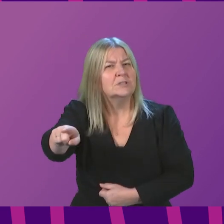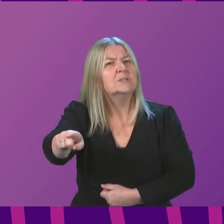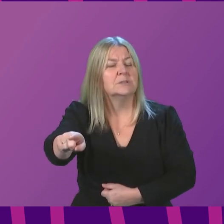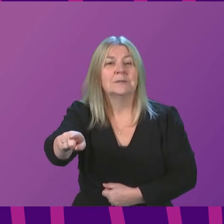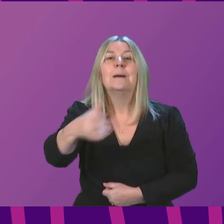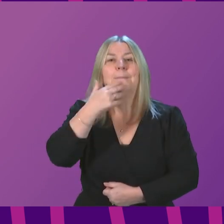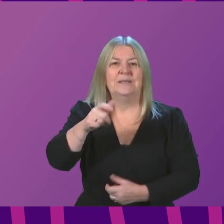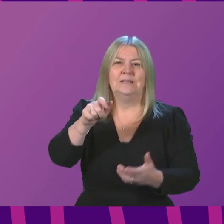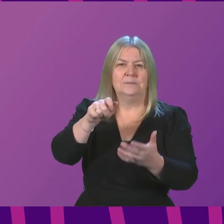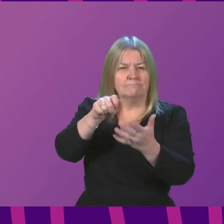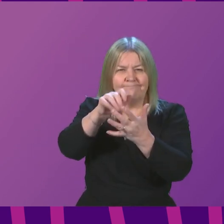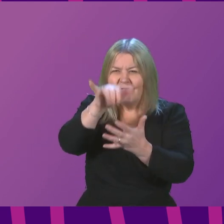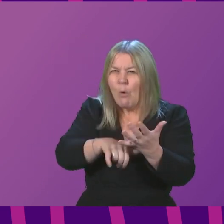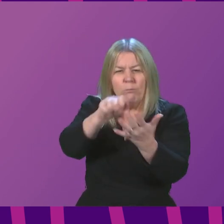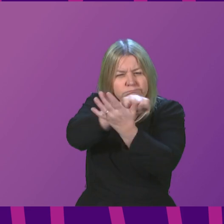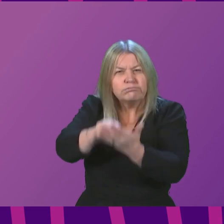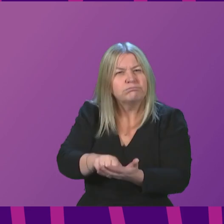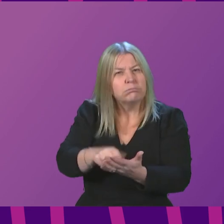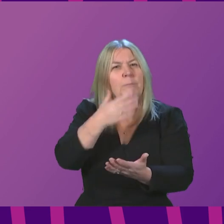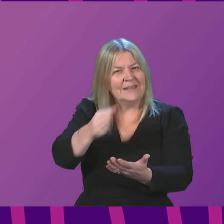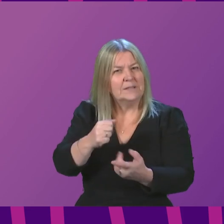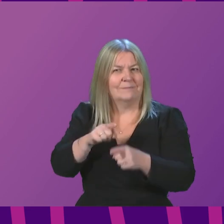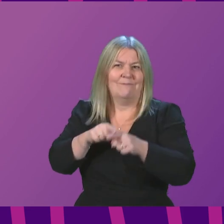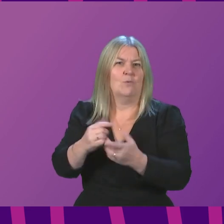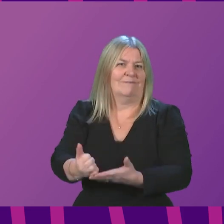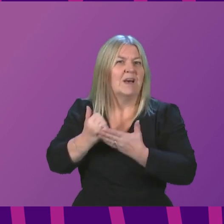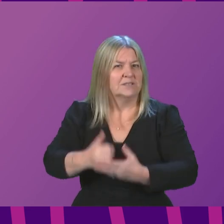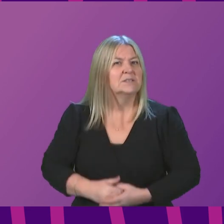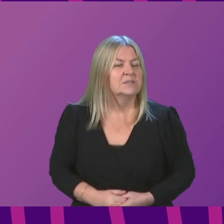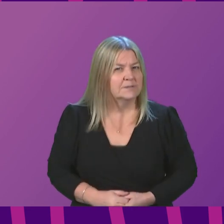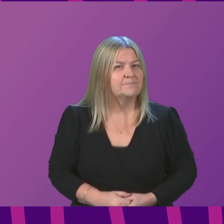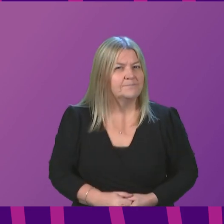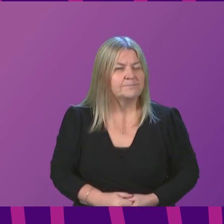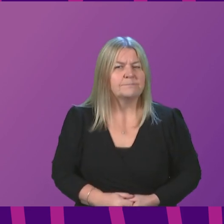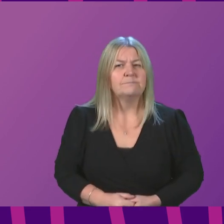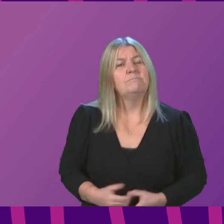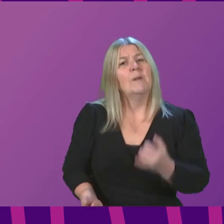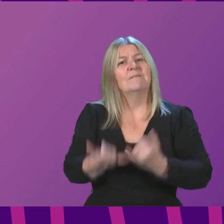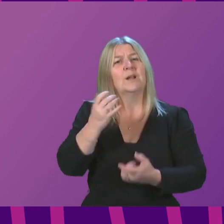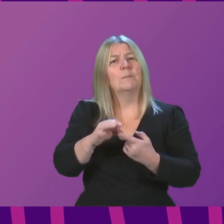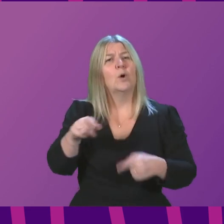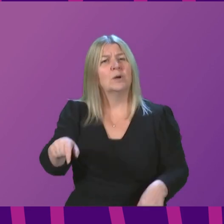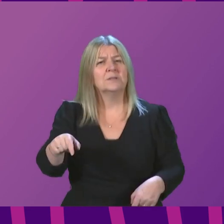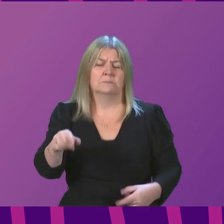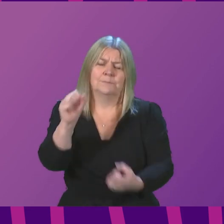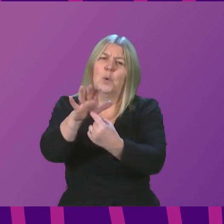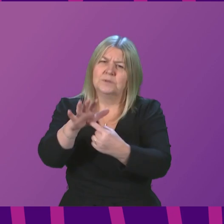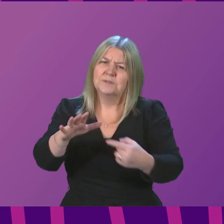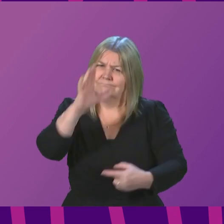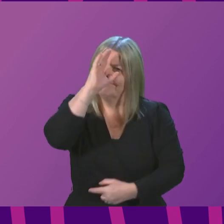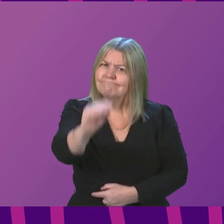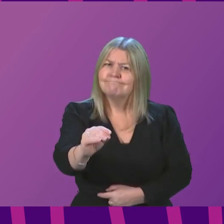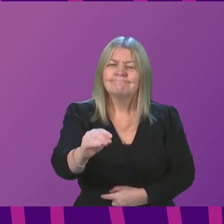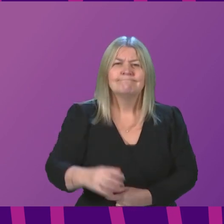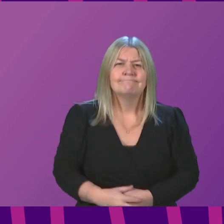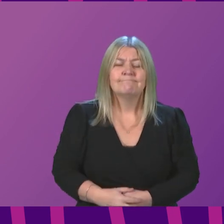you follow all advice given. The final point, and the vital point I want to update